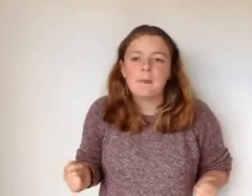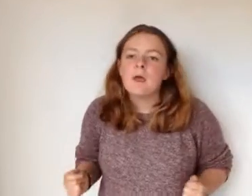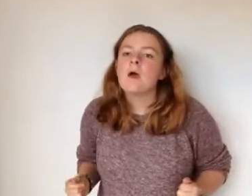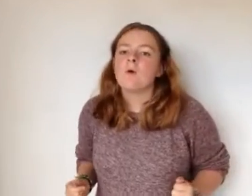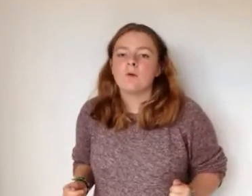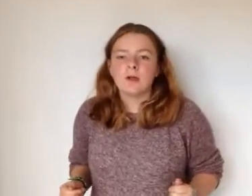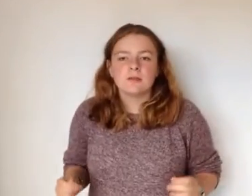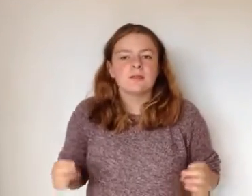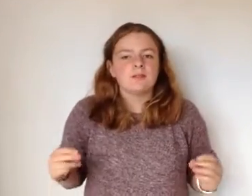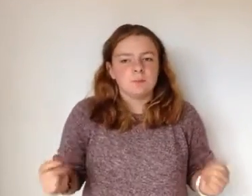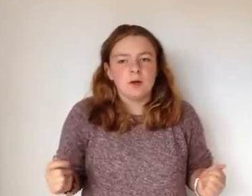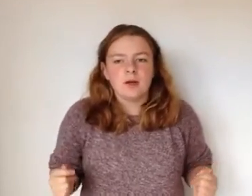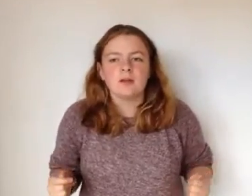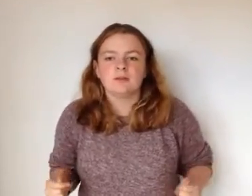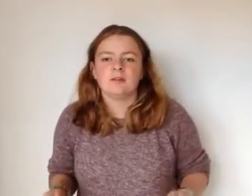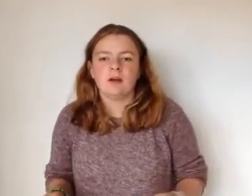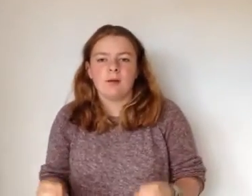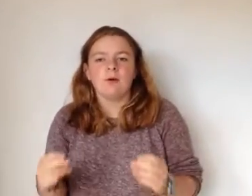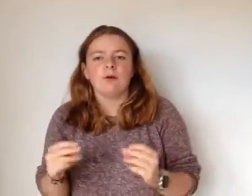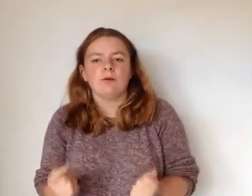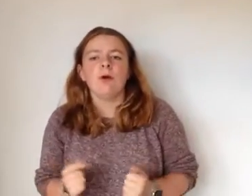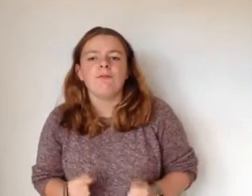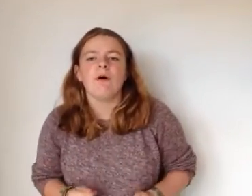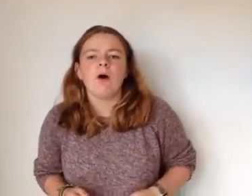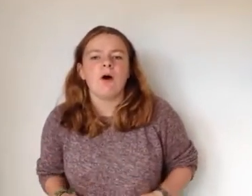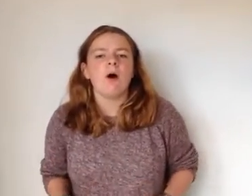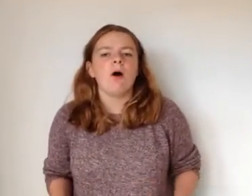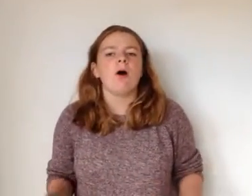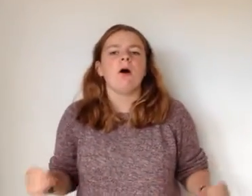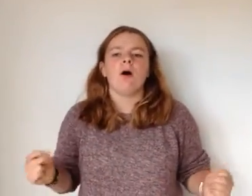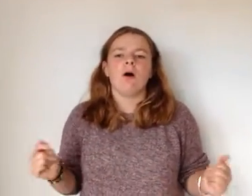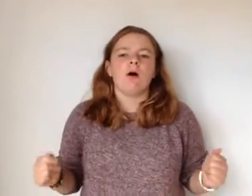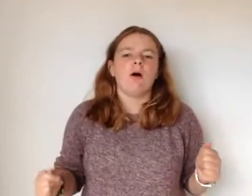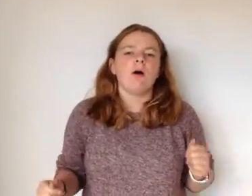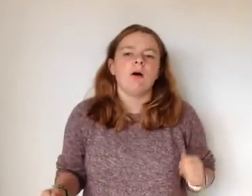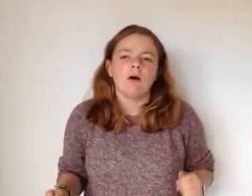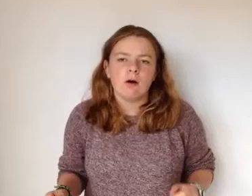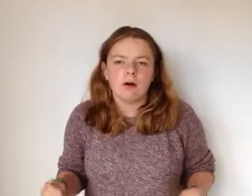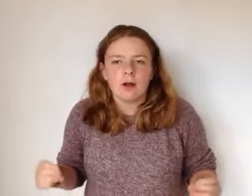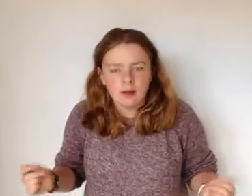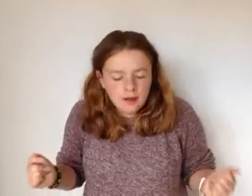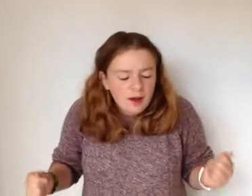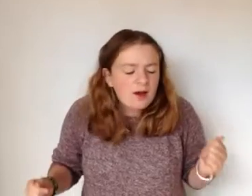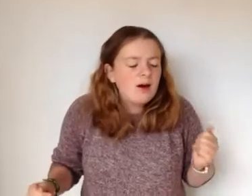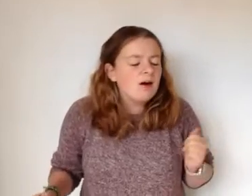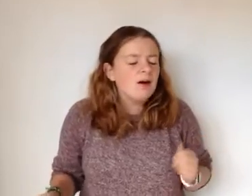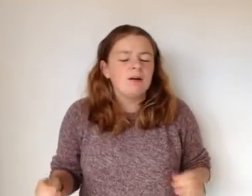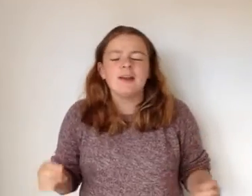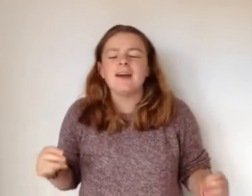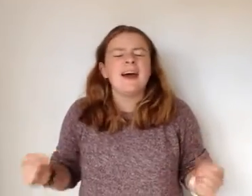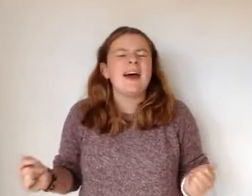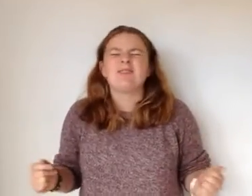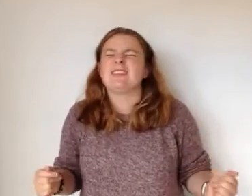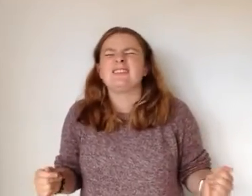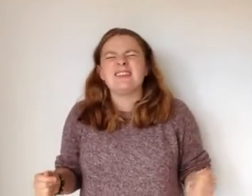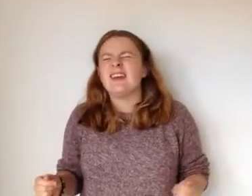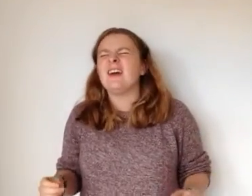Winter, spring, summer or fall All you have to do